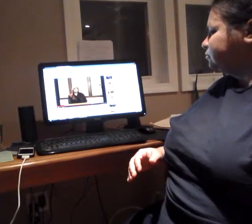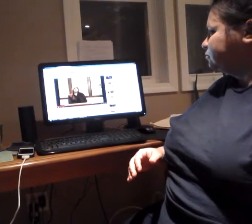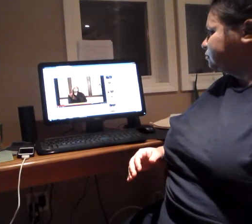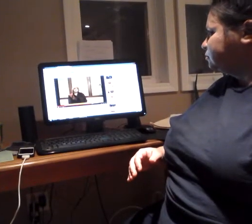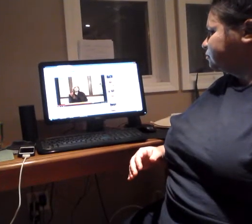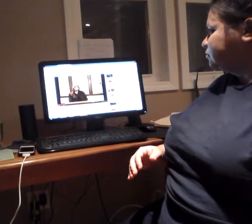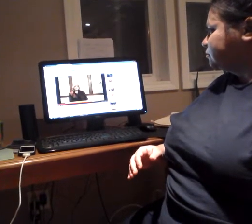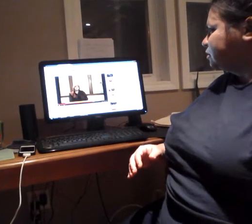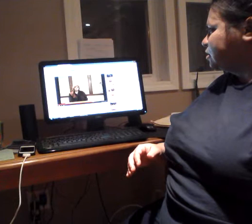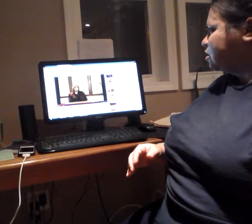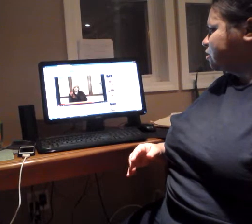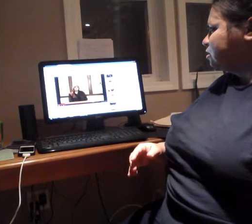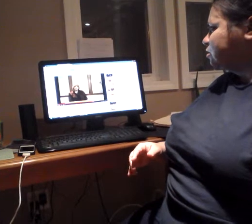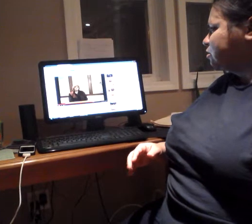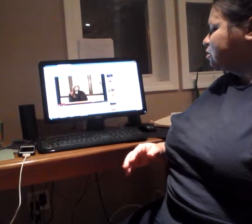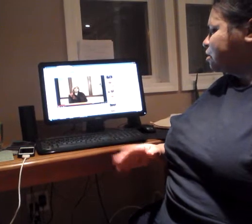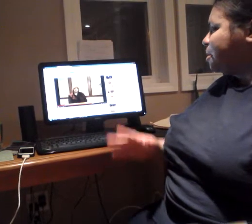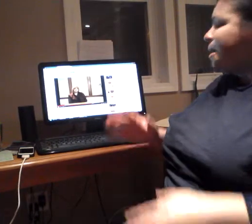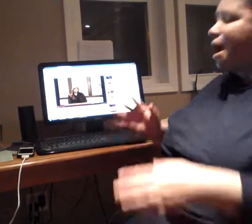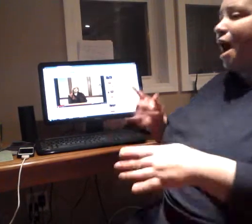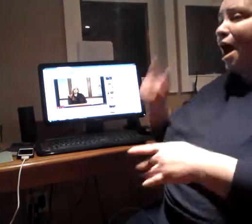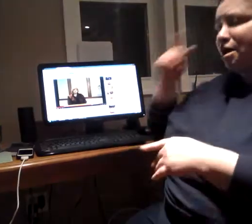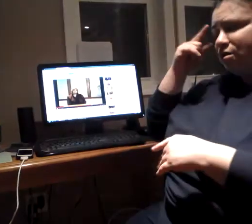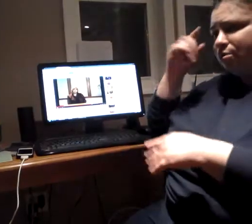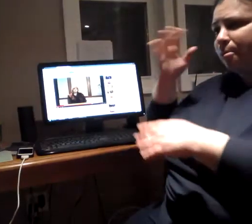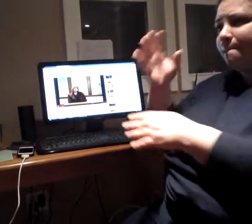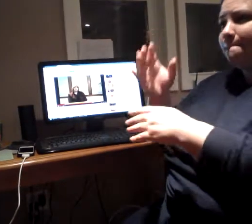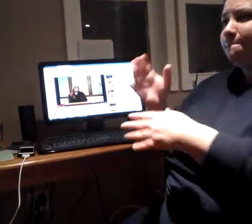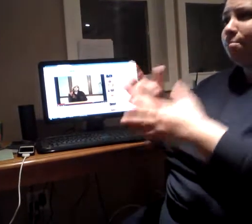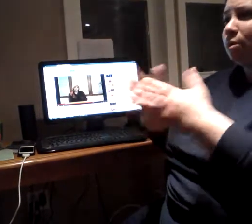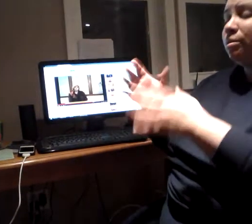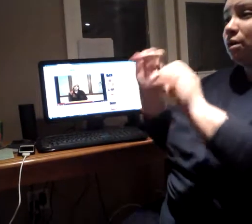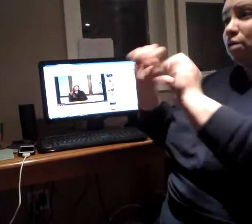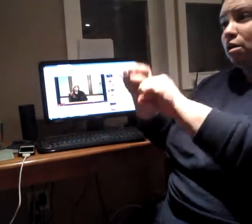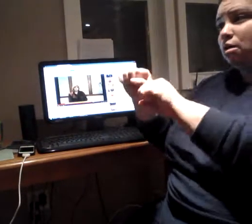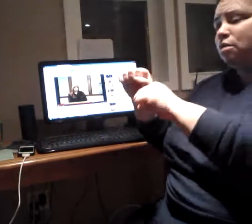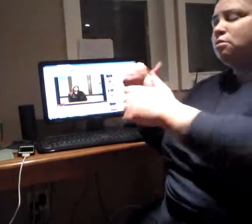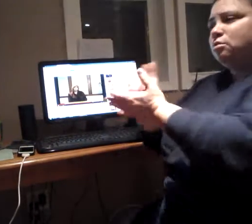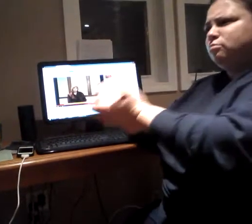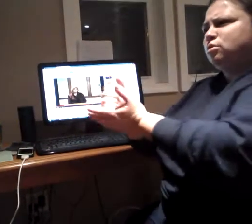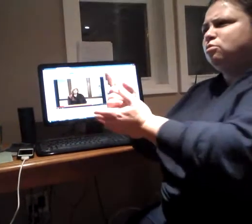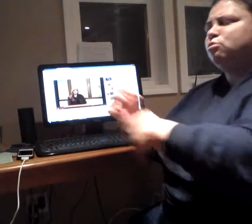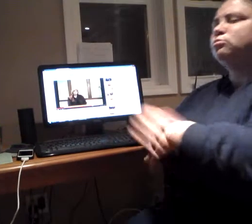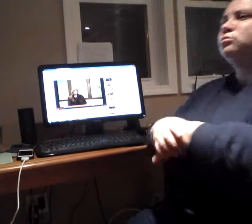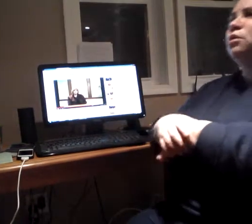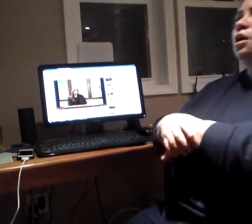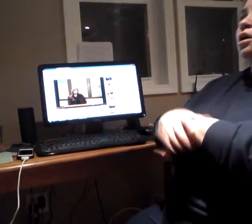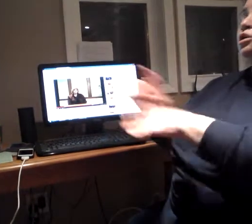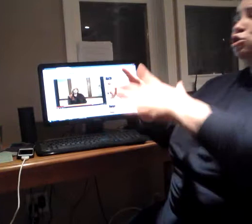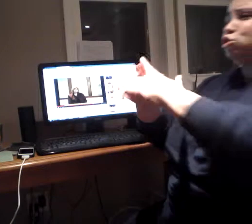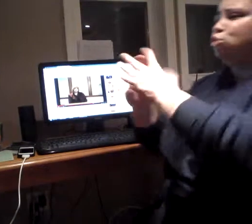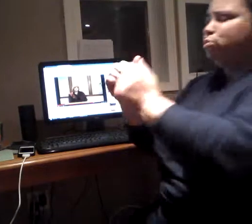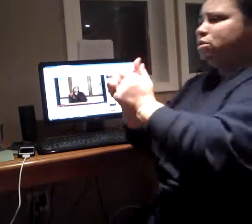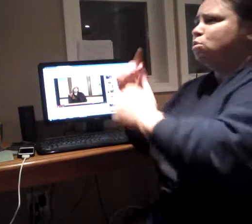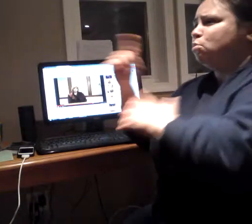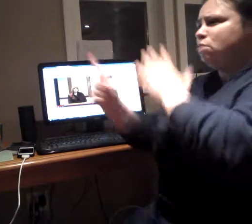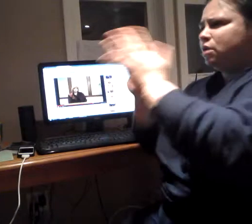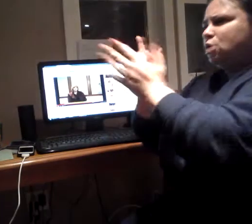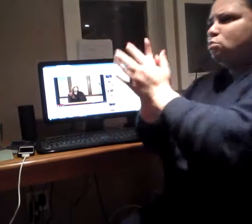I think make it work initially it was just kind of an hour interview to kind of get you enrolled in the process and they would do a